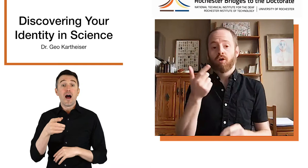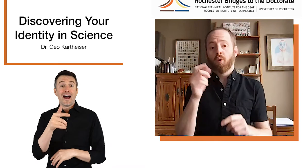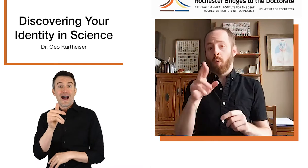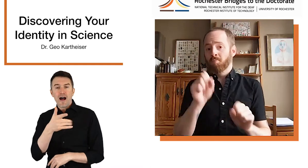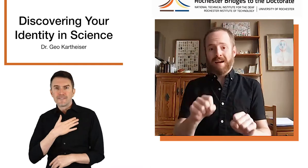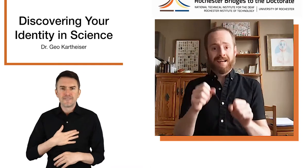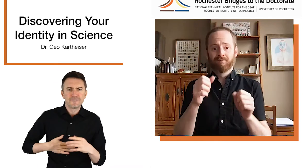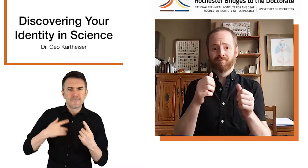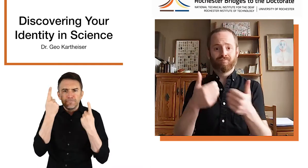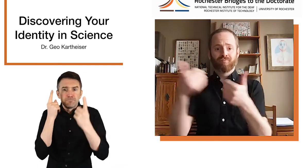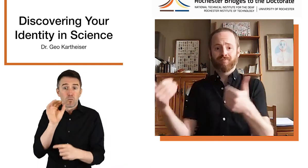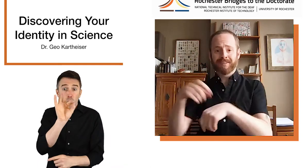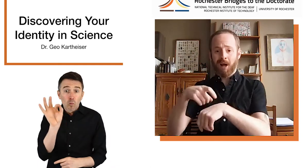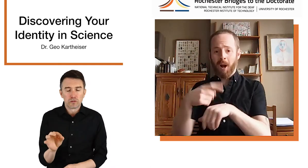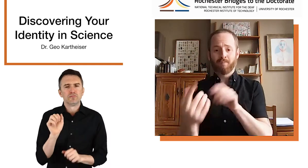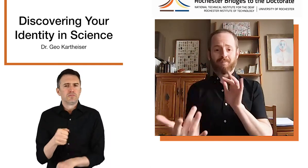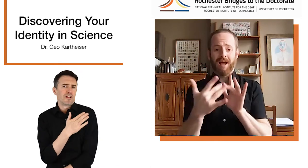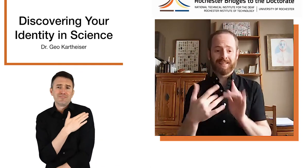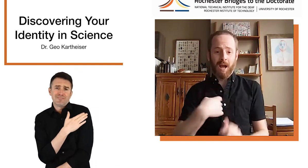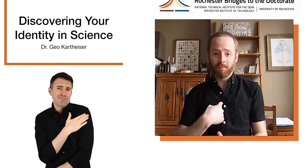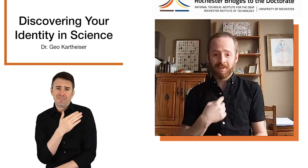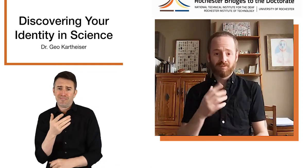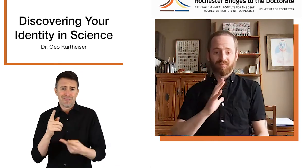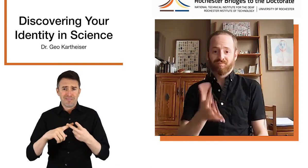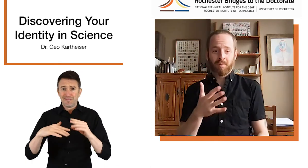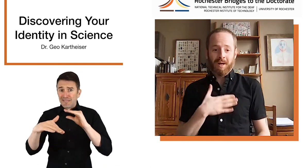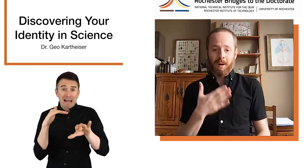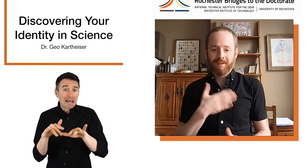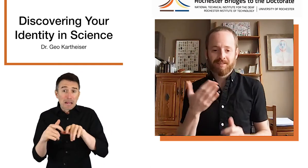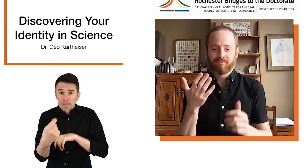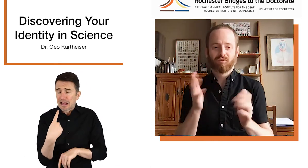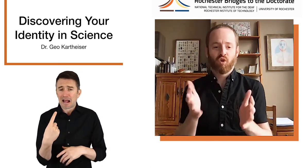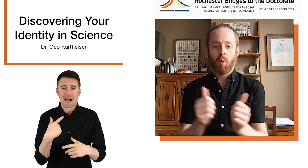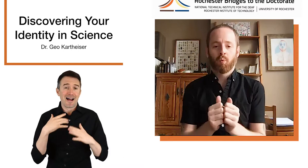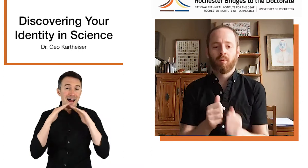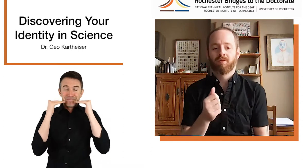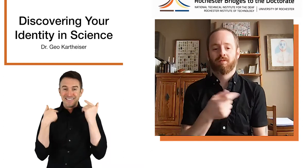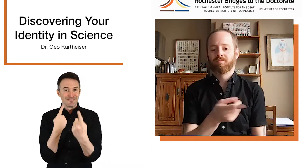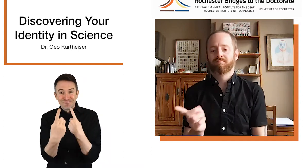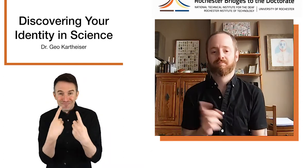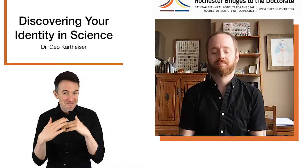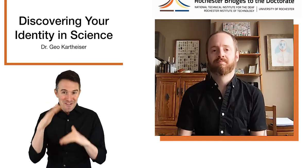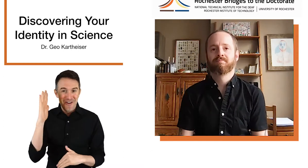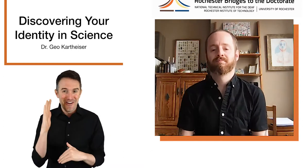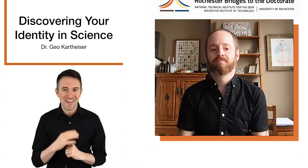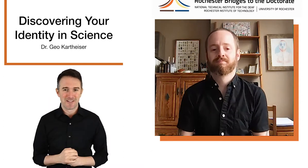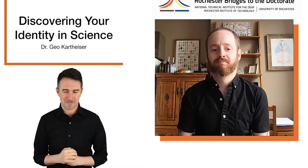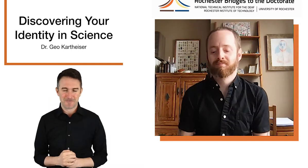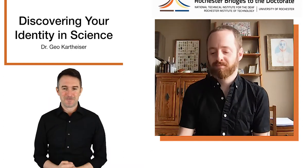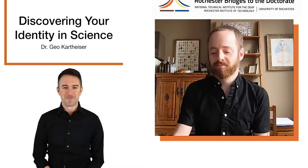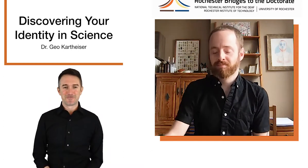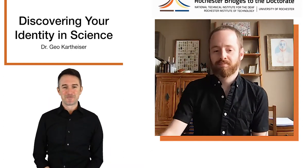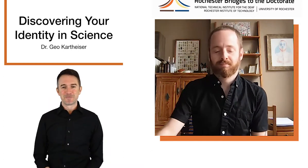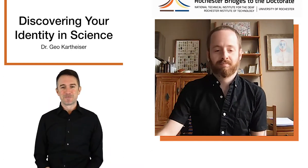if you have more questions about my research or me, myself, please feel free to contact me at a later time.